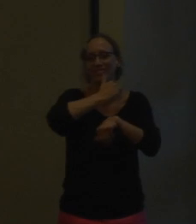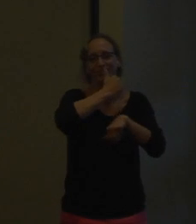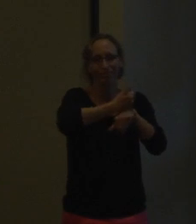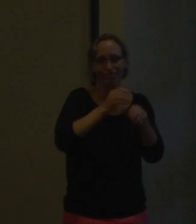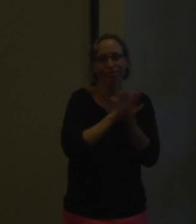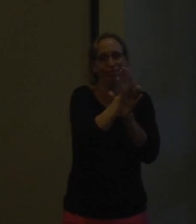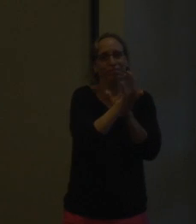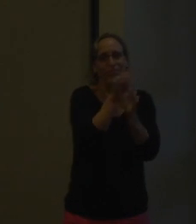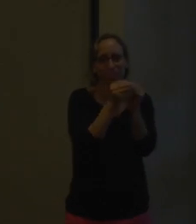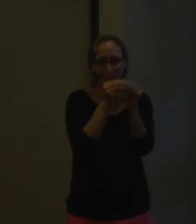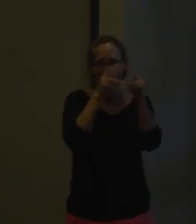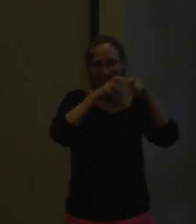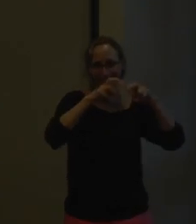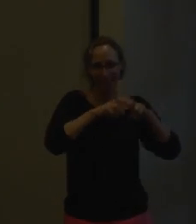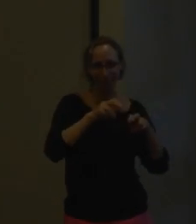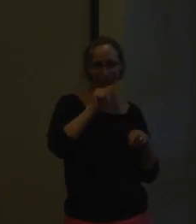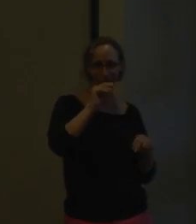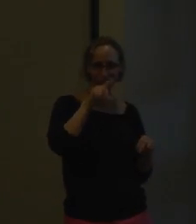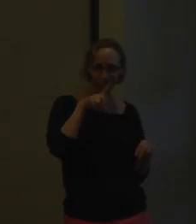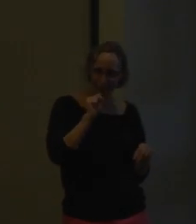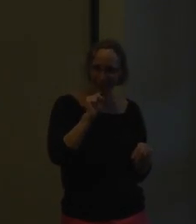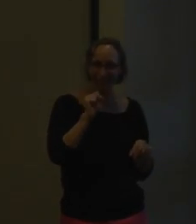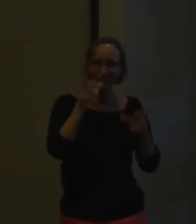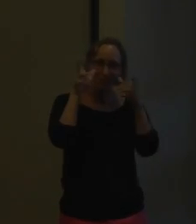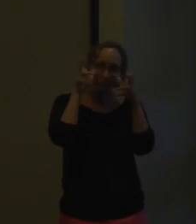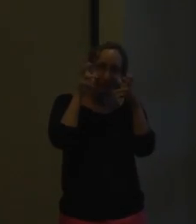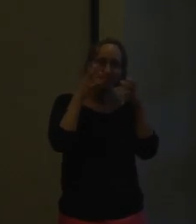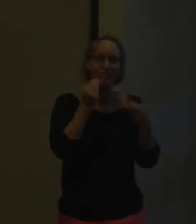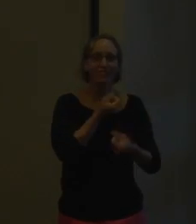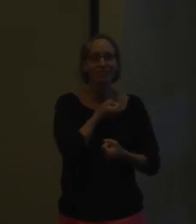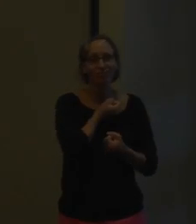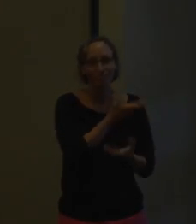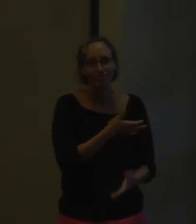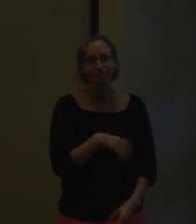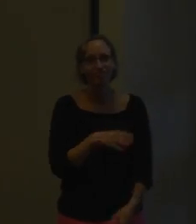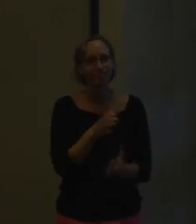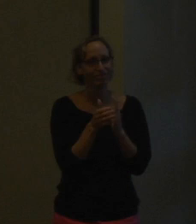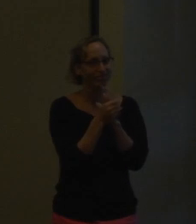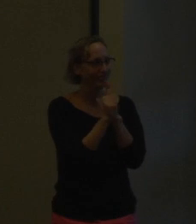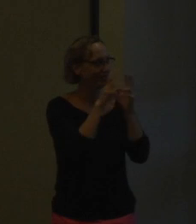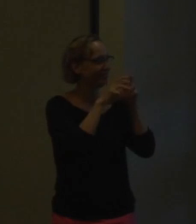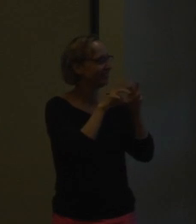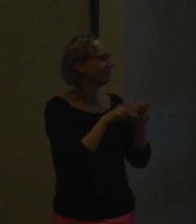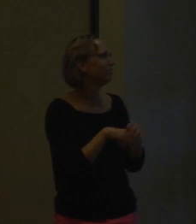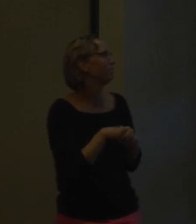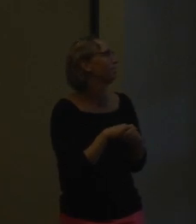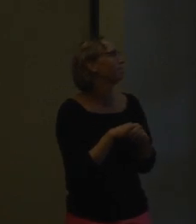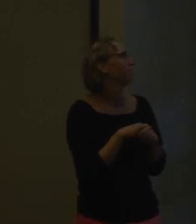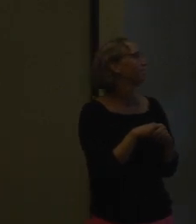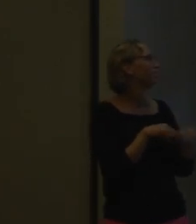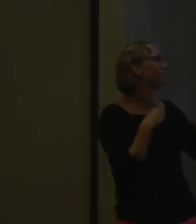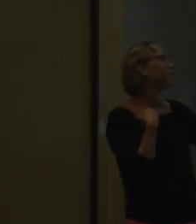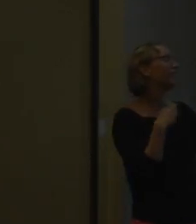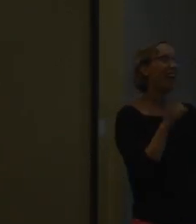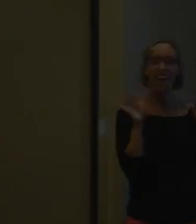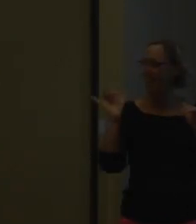this is just all based on the research I've collected. We're obviously going to have more research that comes into play in the future.